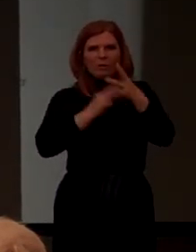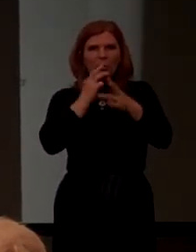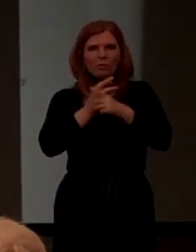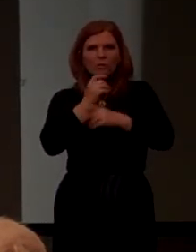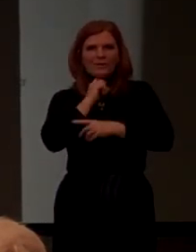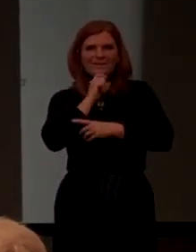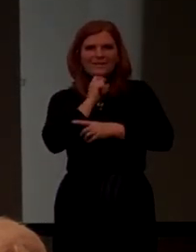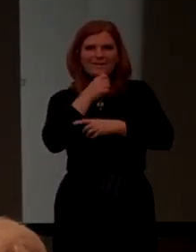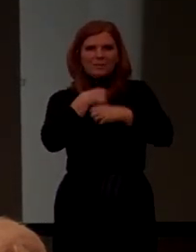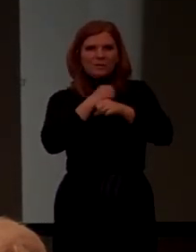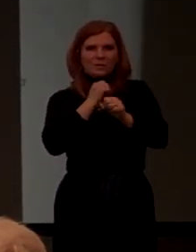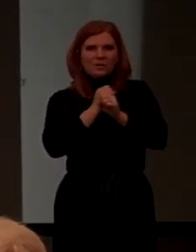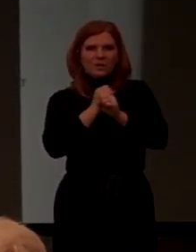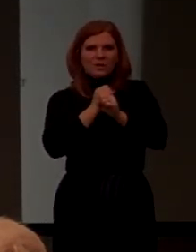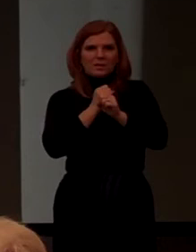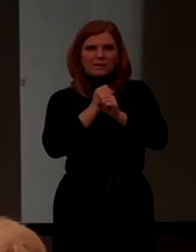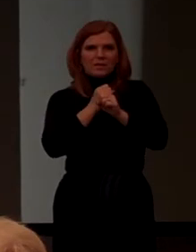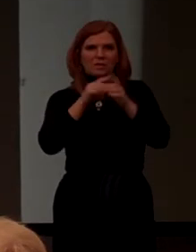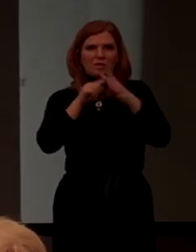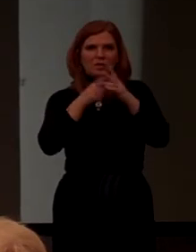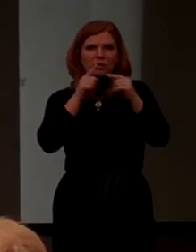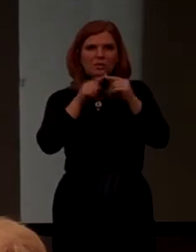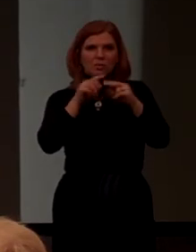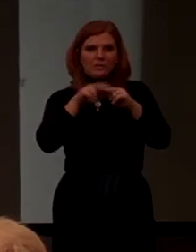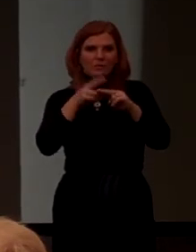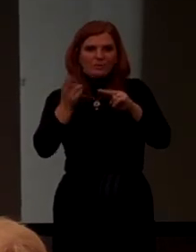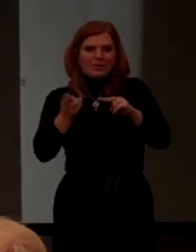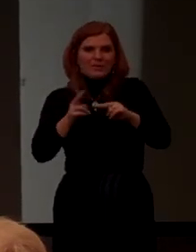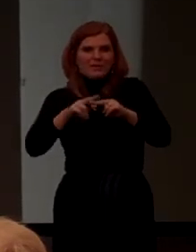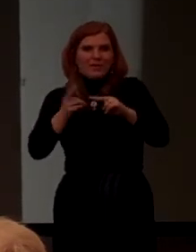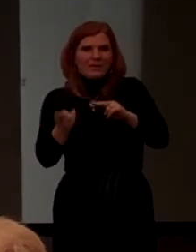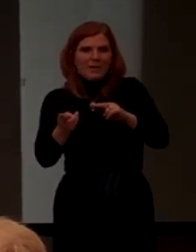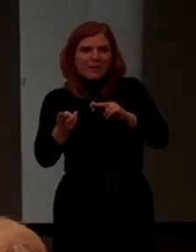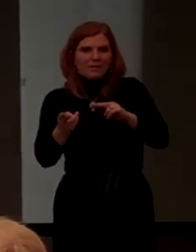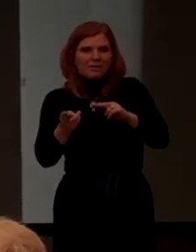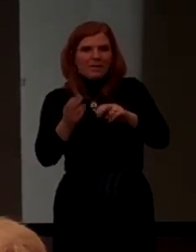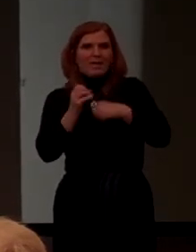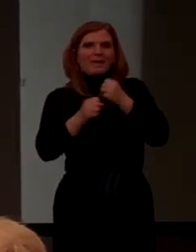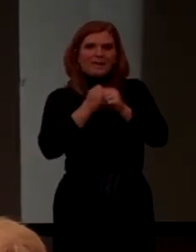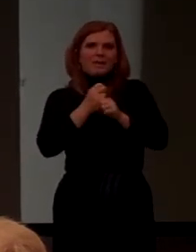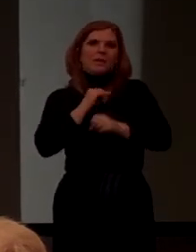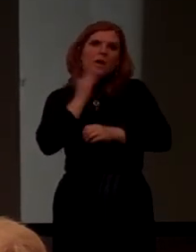production started to decline the year I was born.